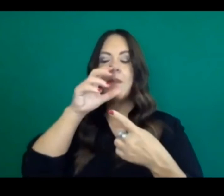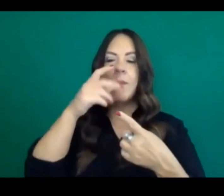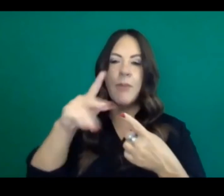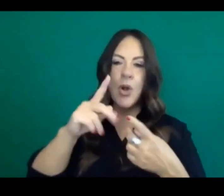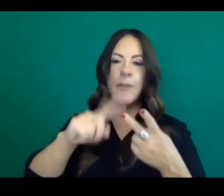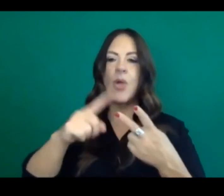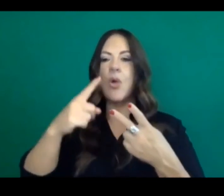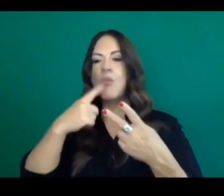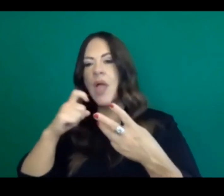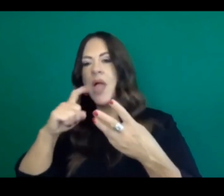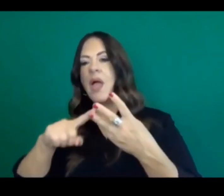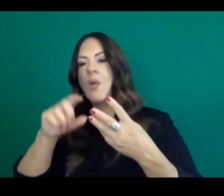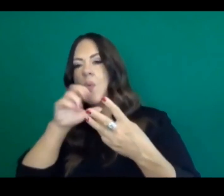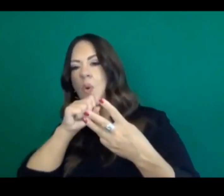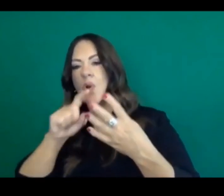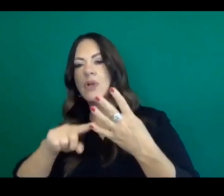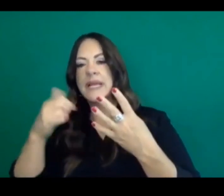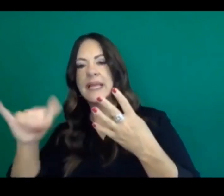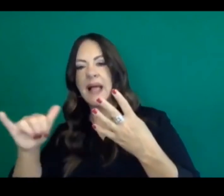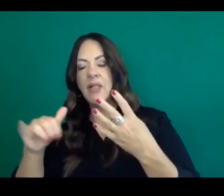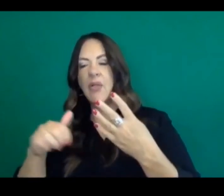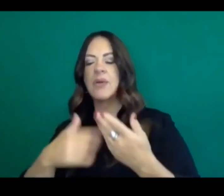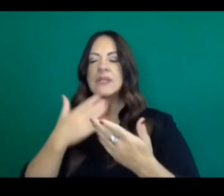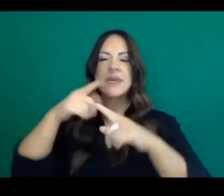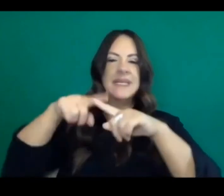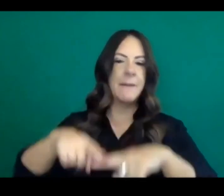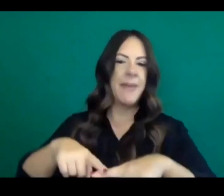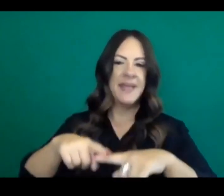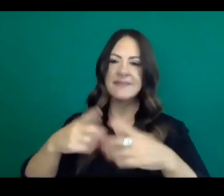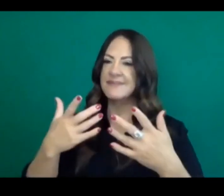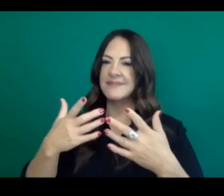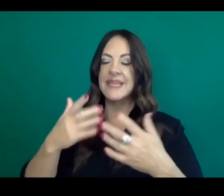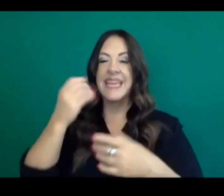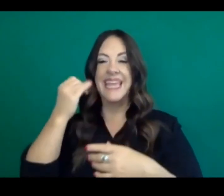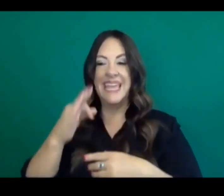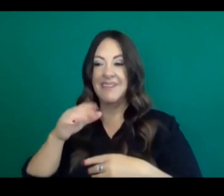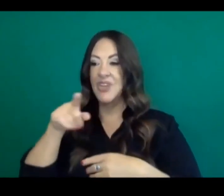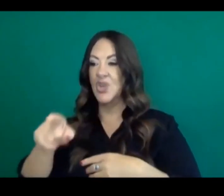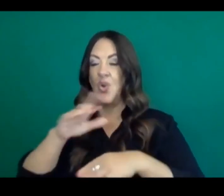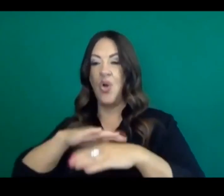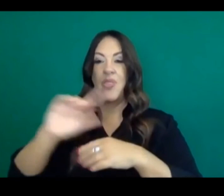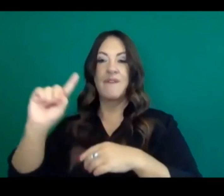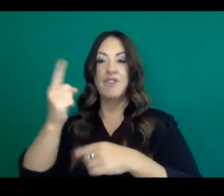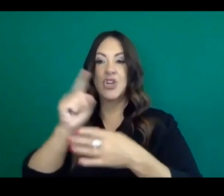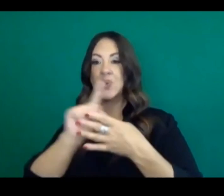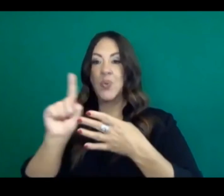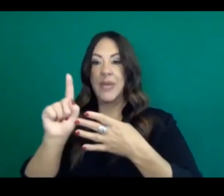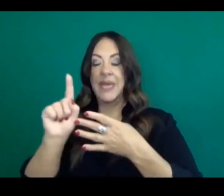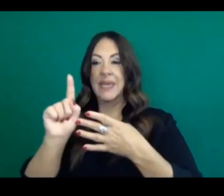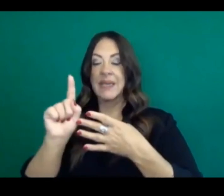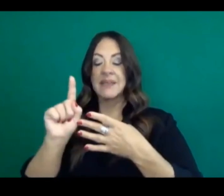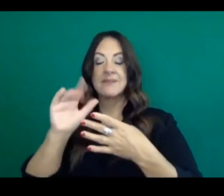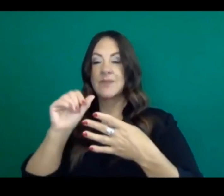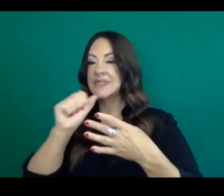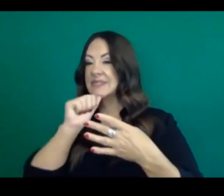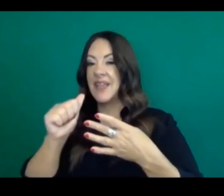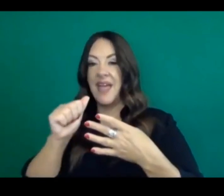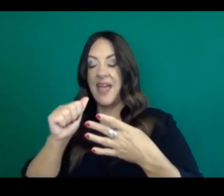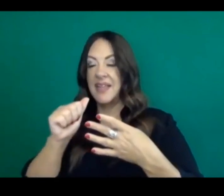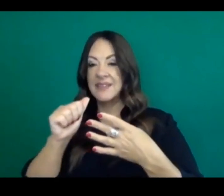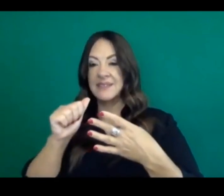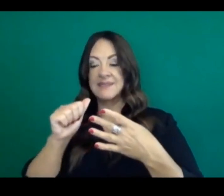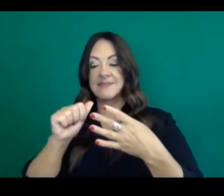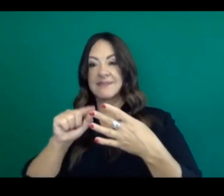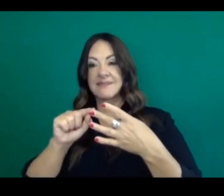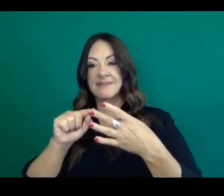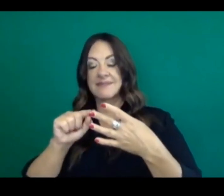purple in the first week, orange in the second. So they were ultimately initially assigned purple. But to your second part of your